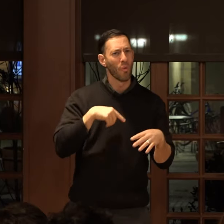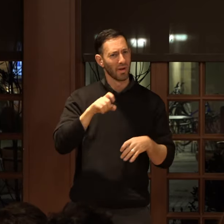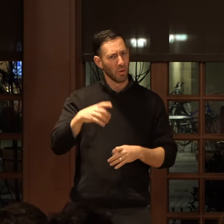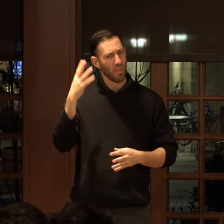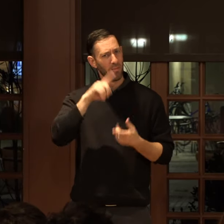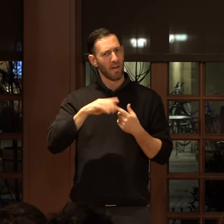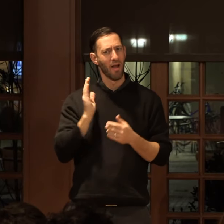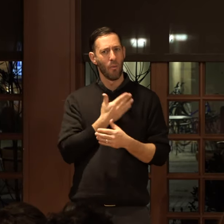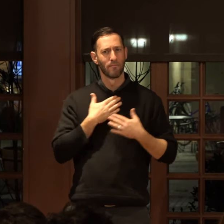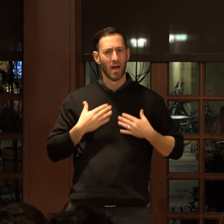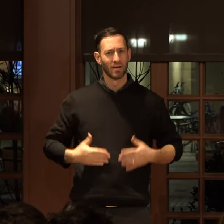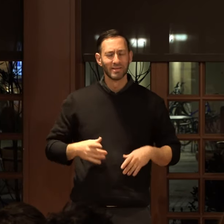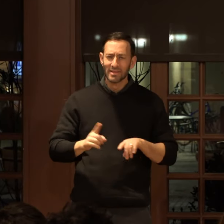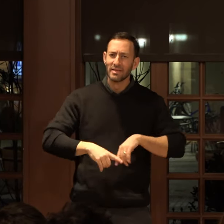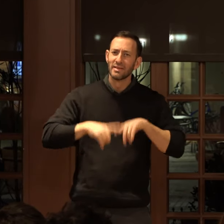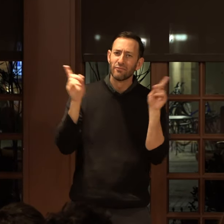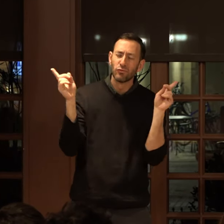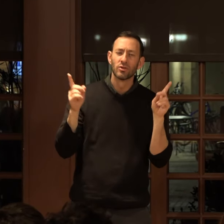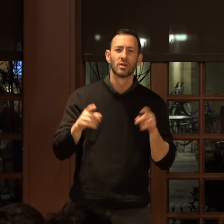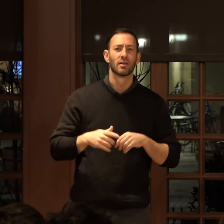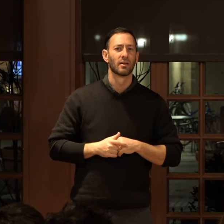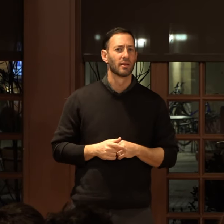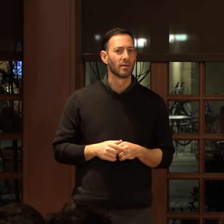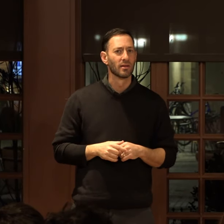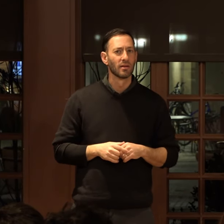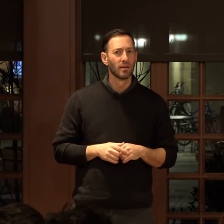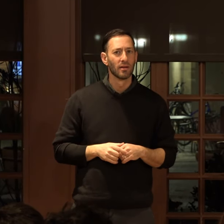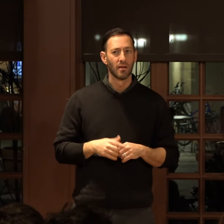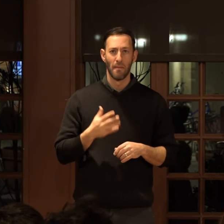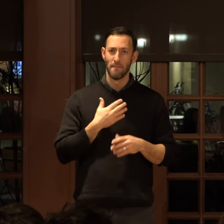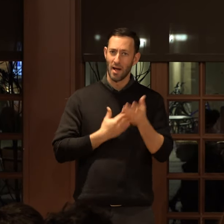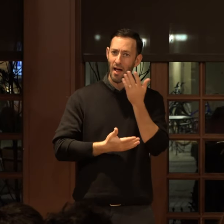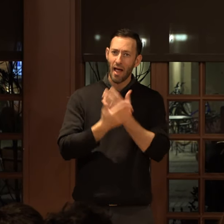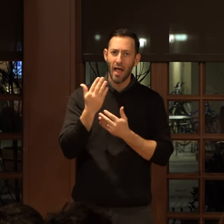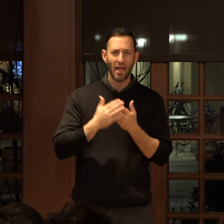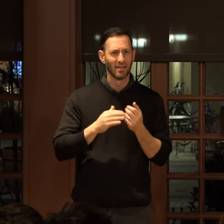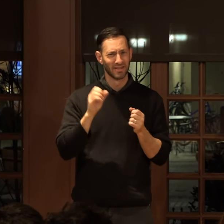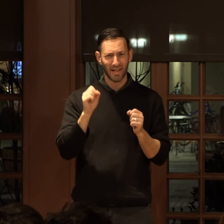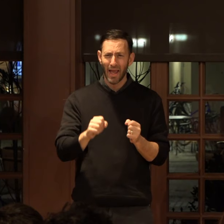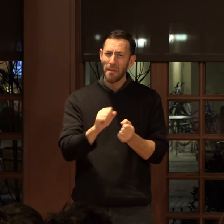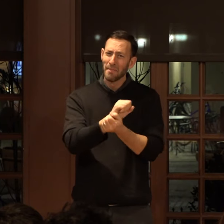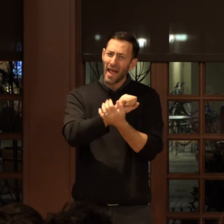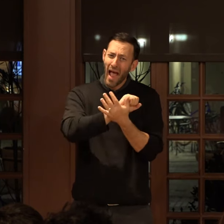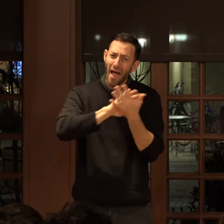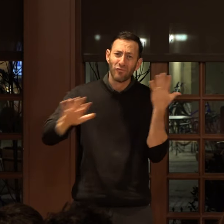bodies differently. If it is that like, Mahians can be everything.